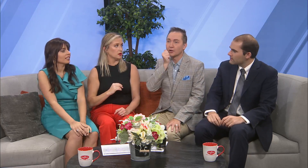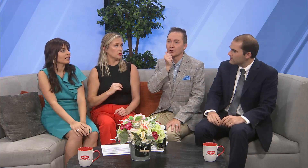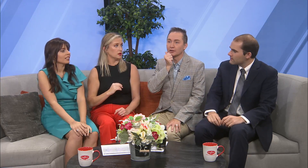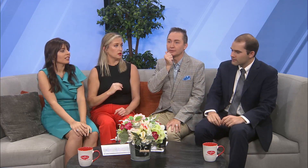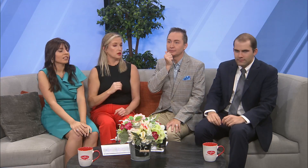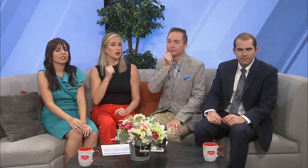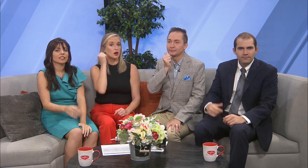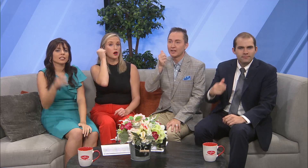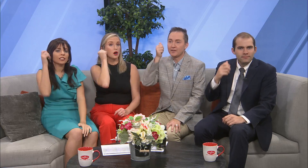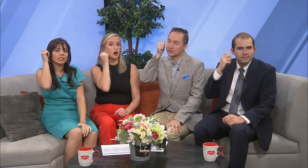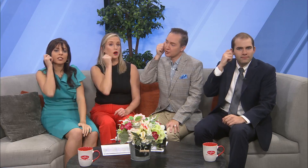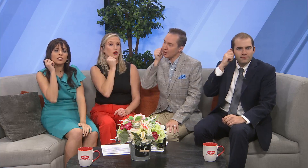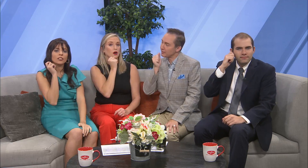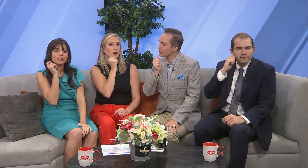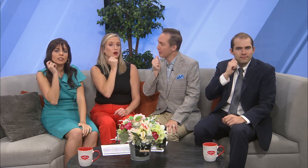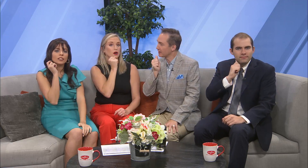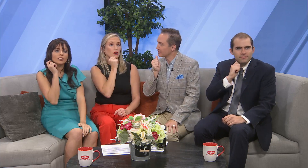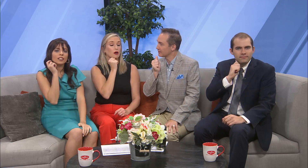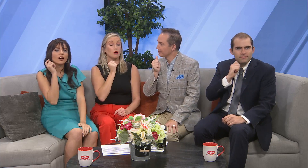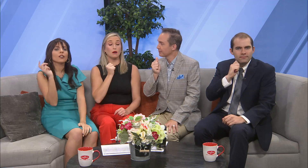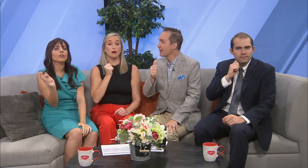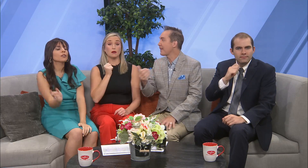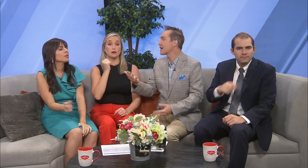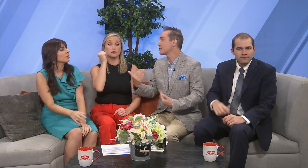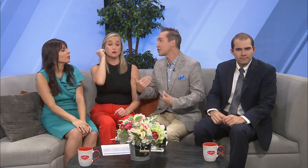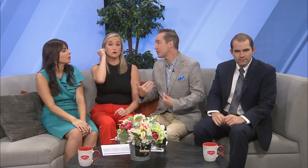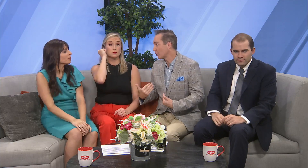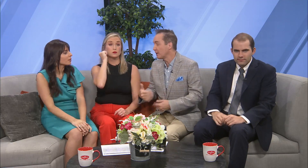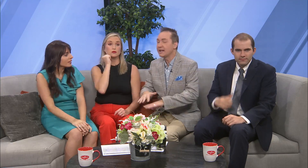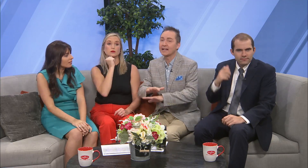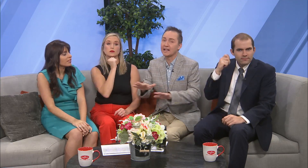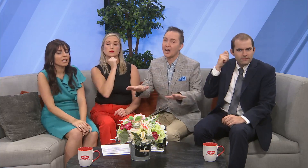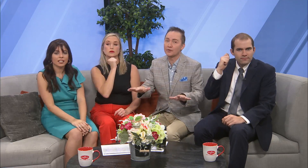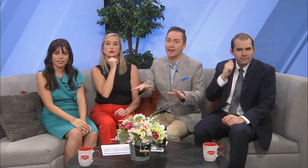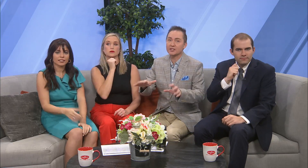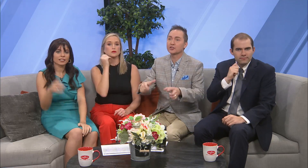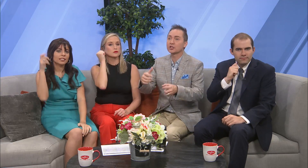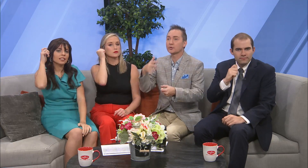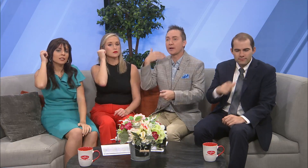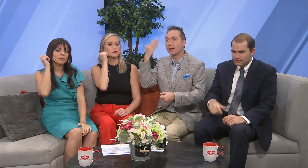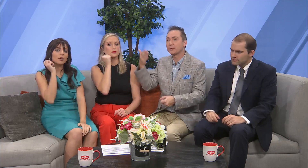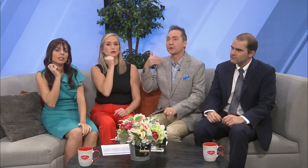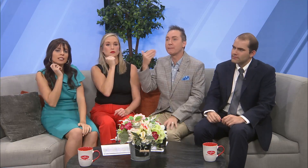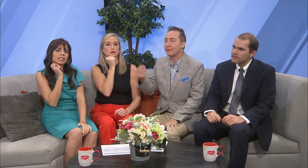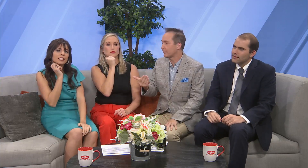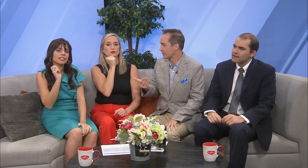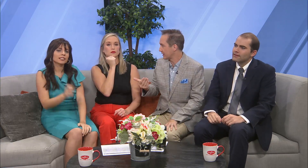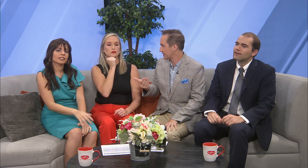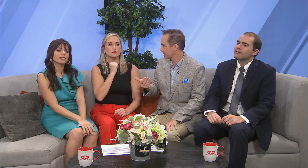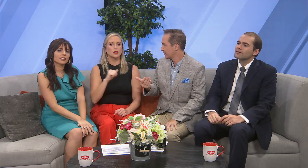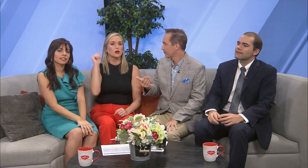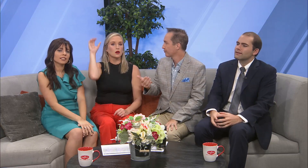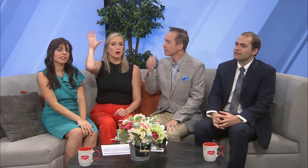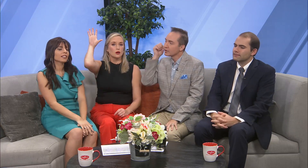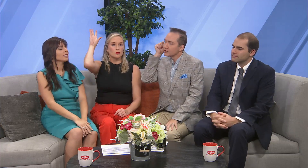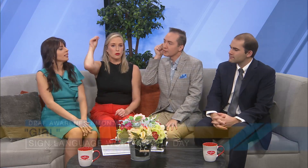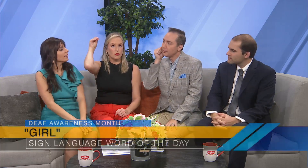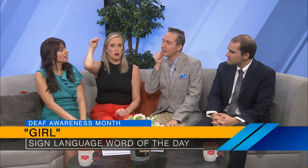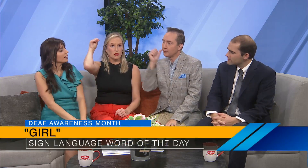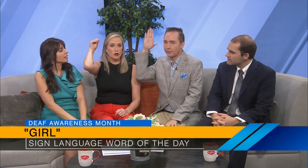Girl. And there's the strap of your bonnet. Oh. That's what she told. So, again, that's just a way to help you remember it. The